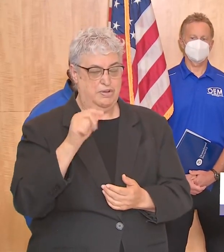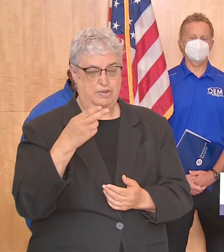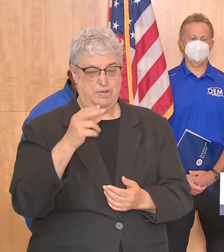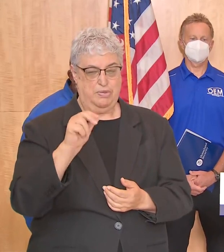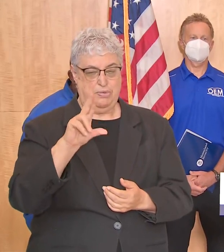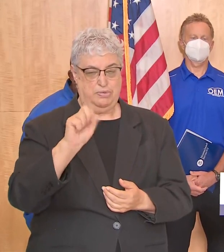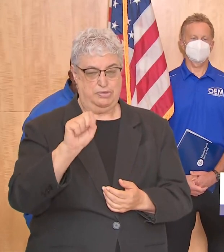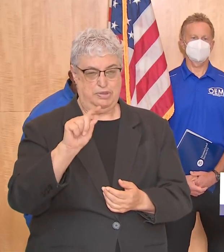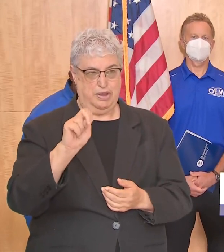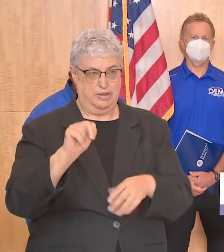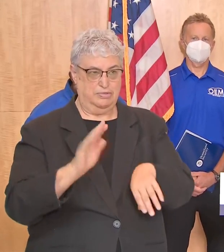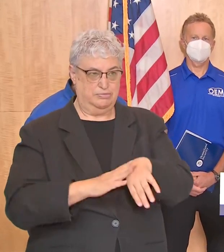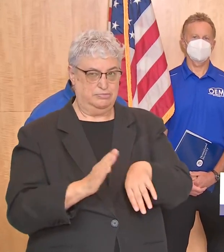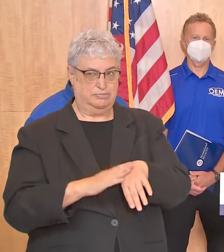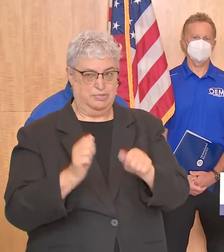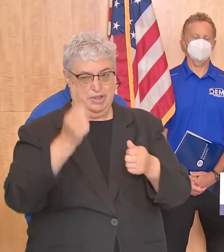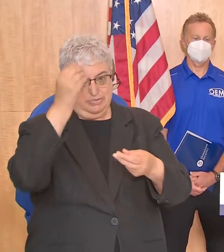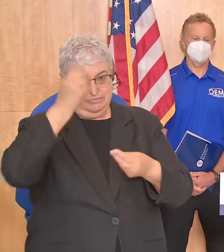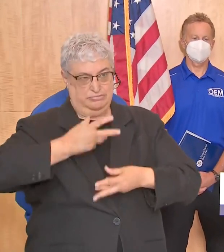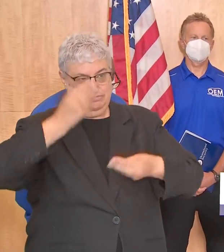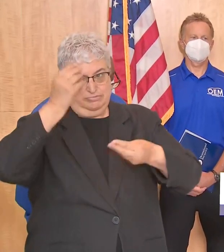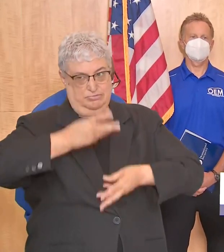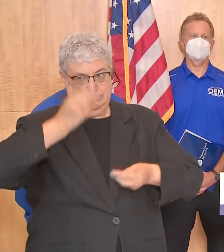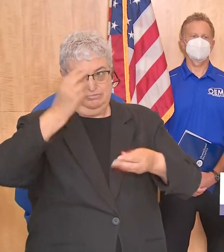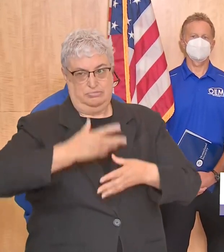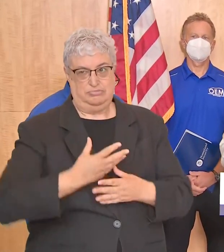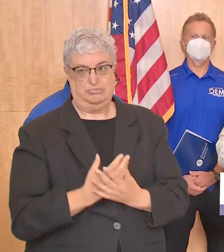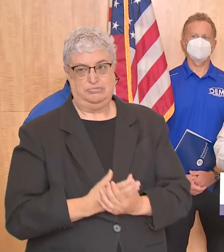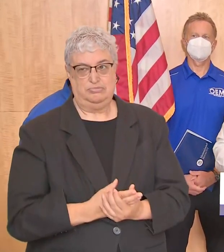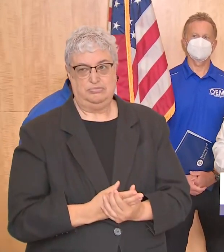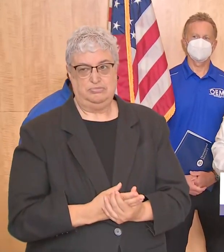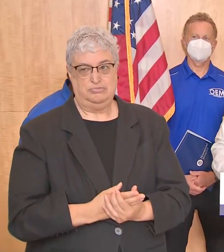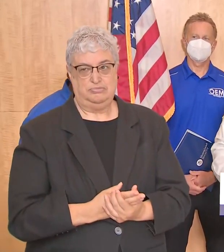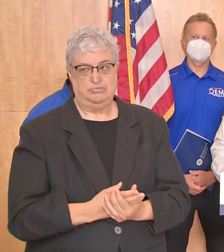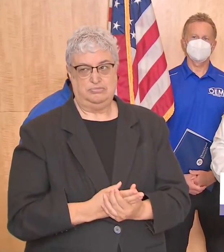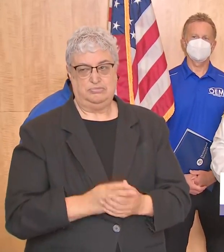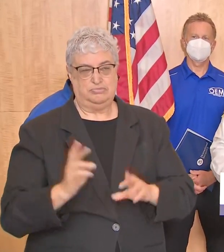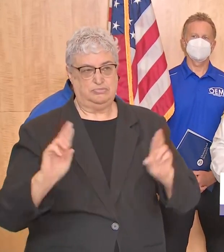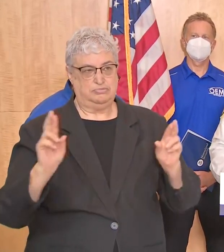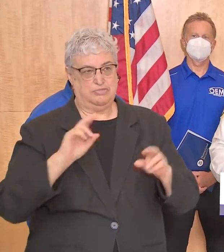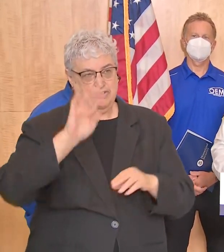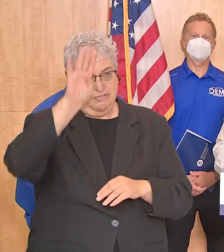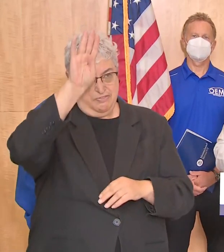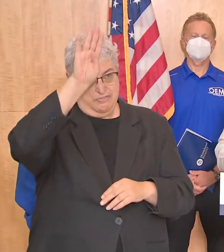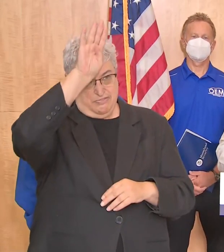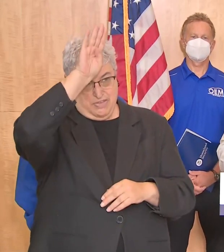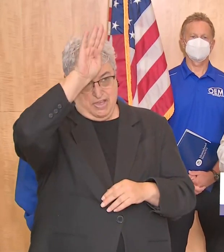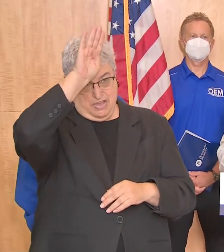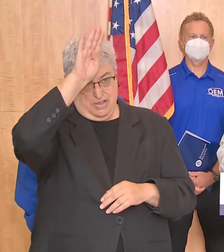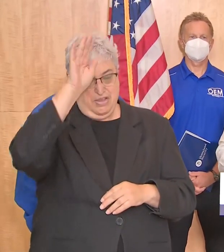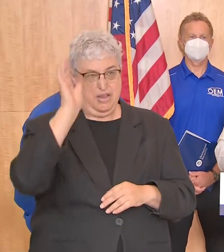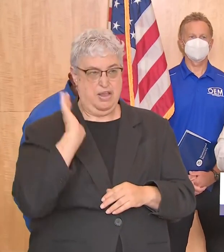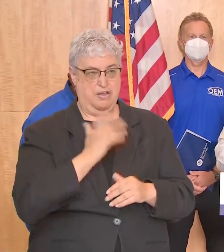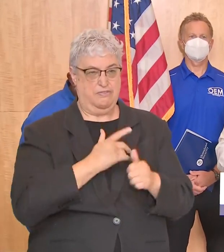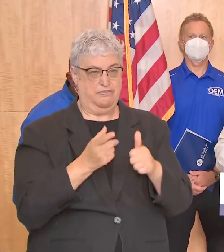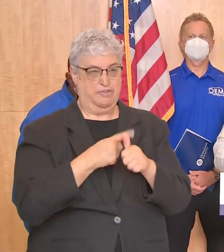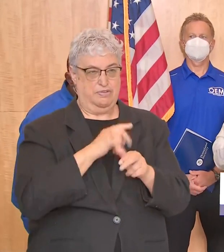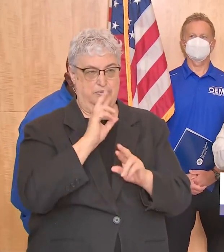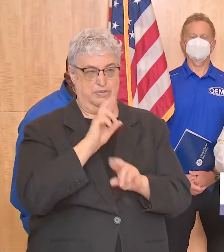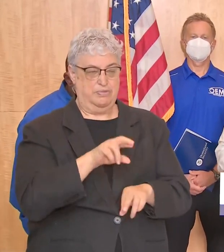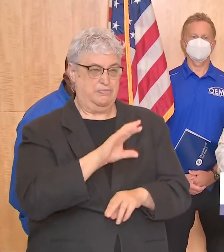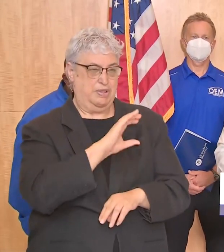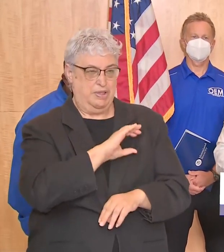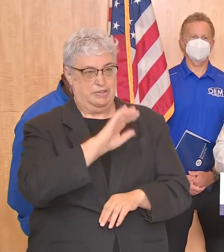can receive alerts and information as well so preparations for the fire department uh once again our first responders police